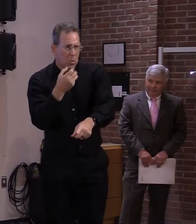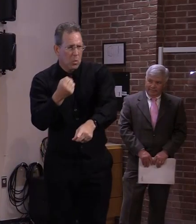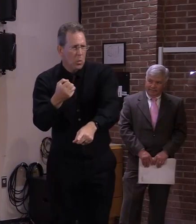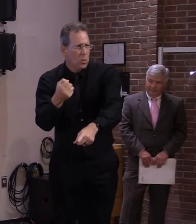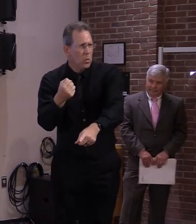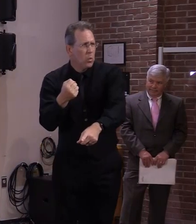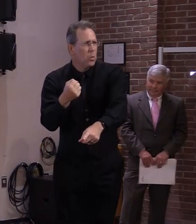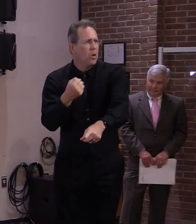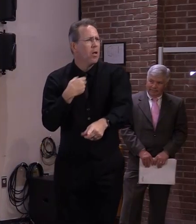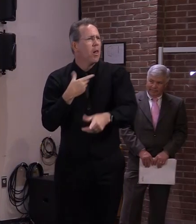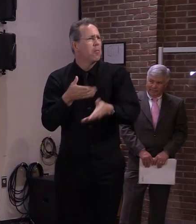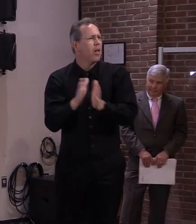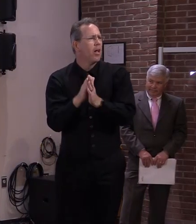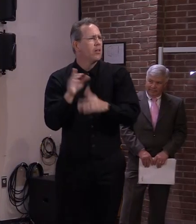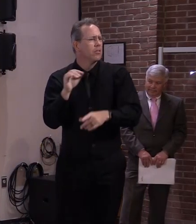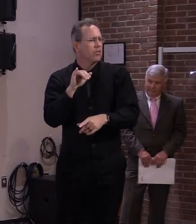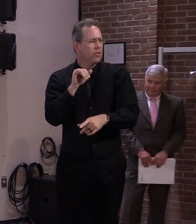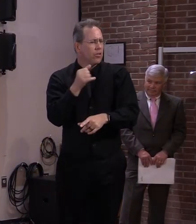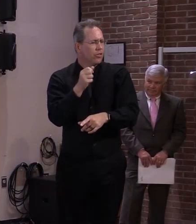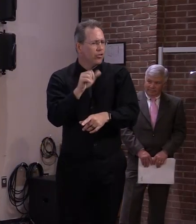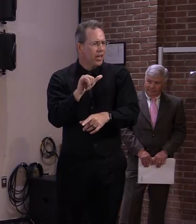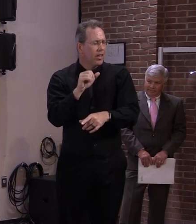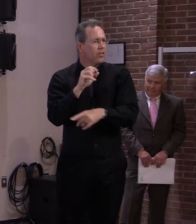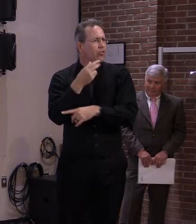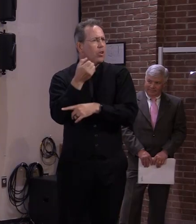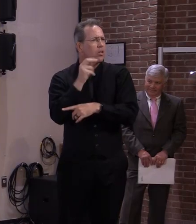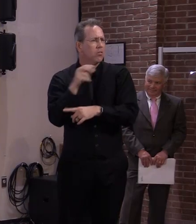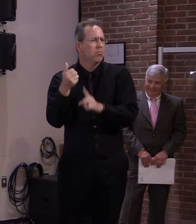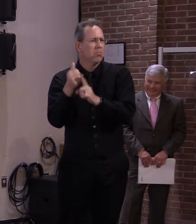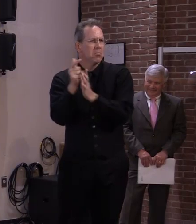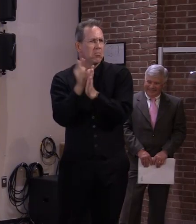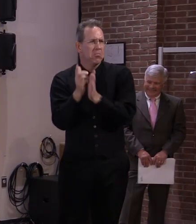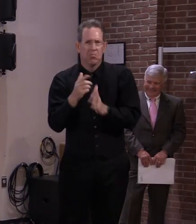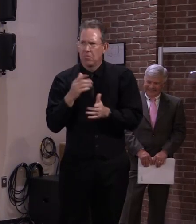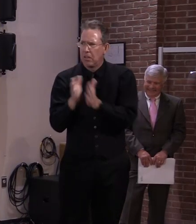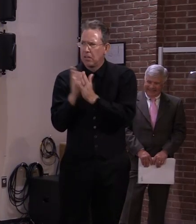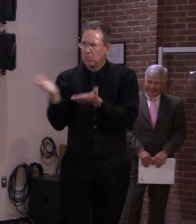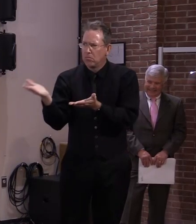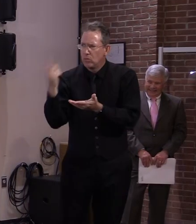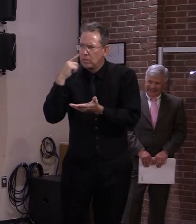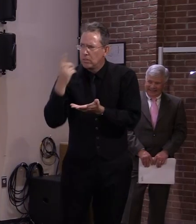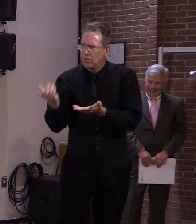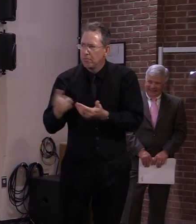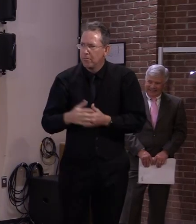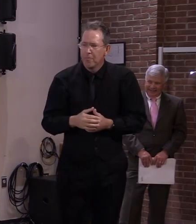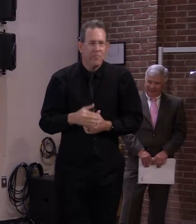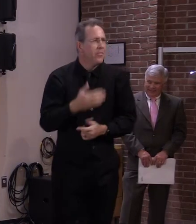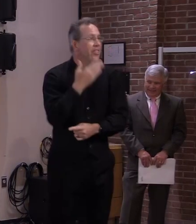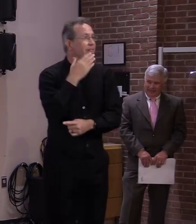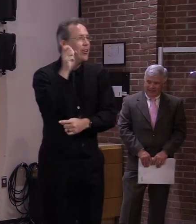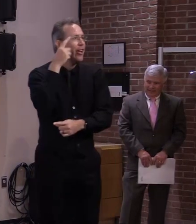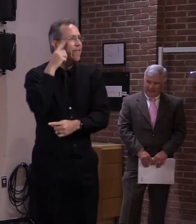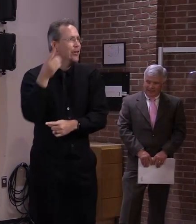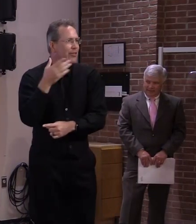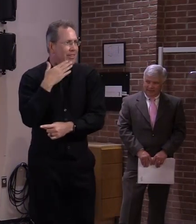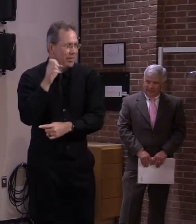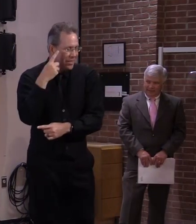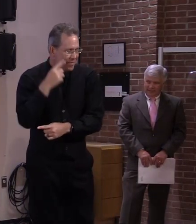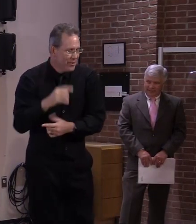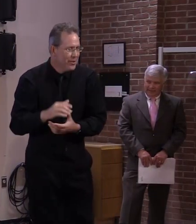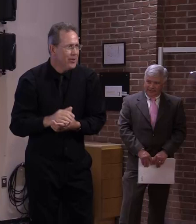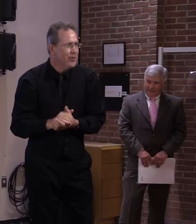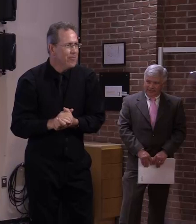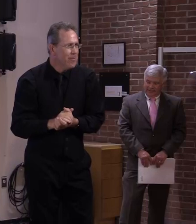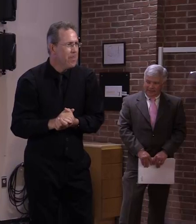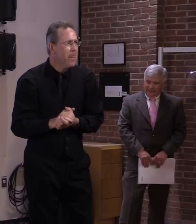jay johnson uh add a little bit of color to this okay thank you governor um hi